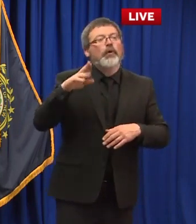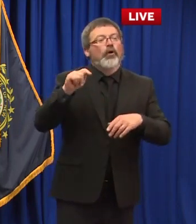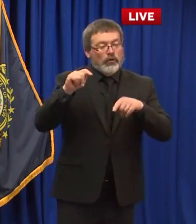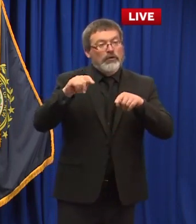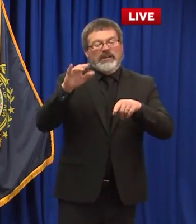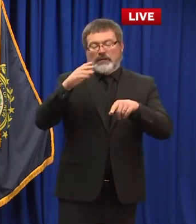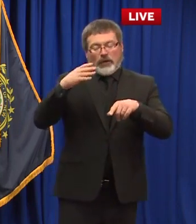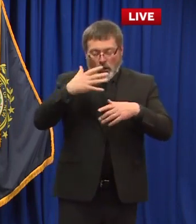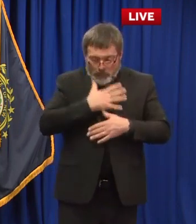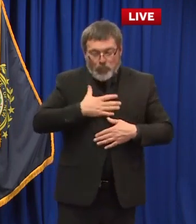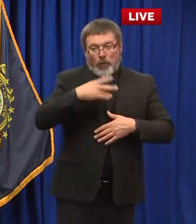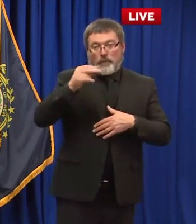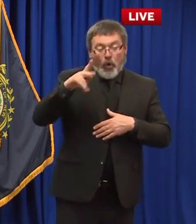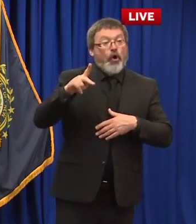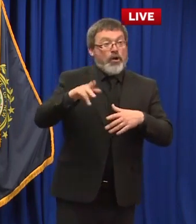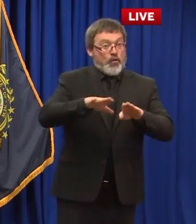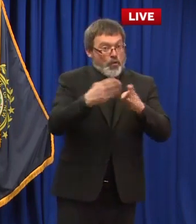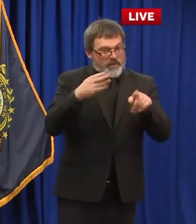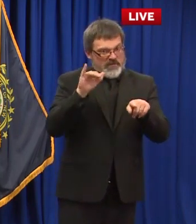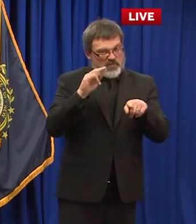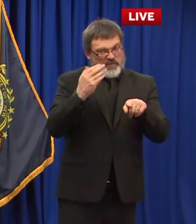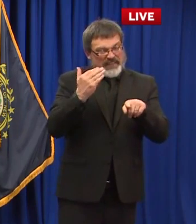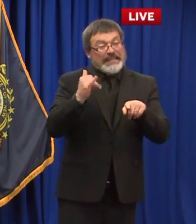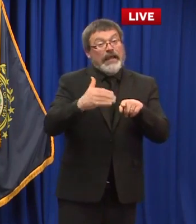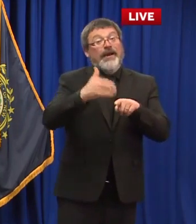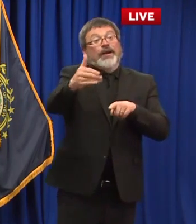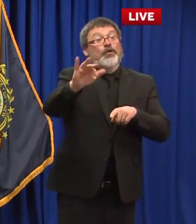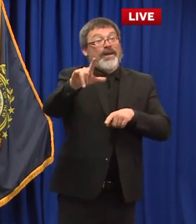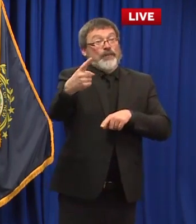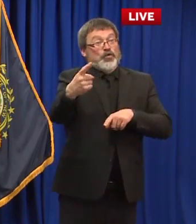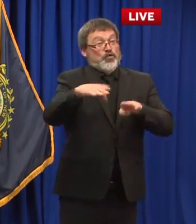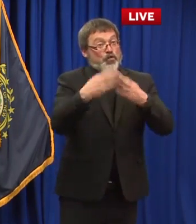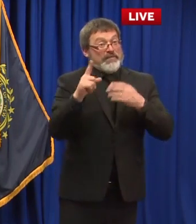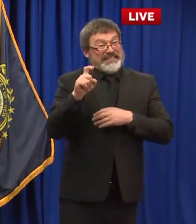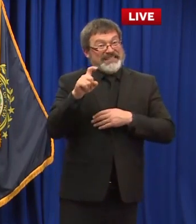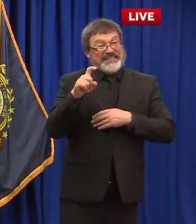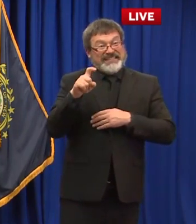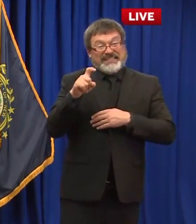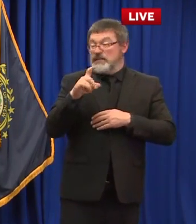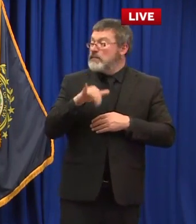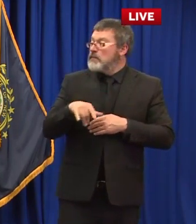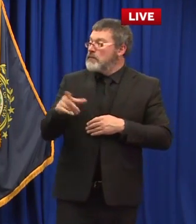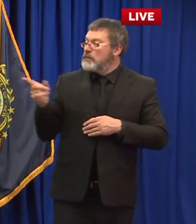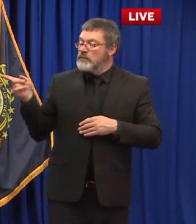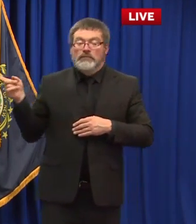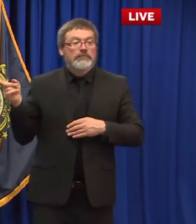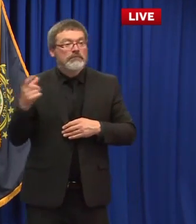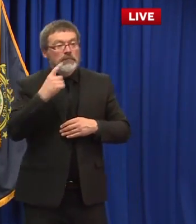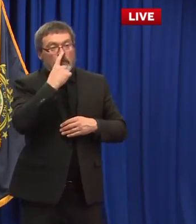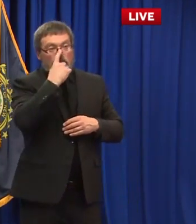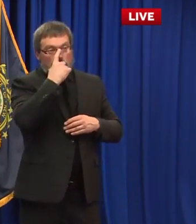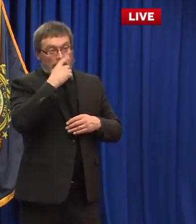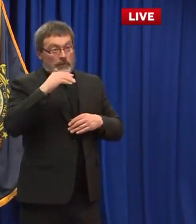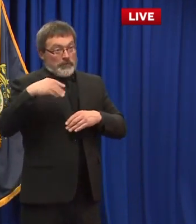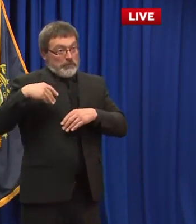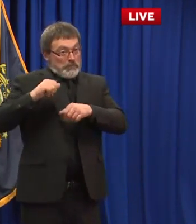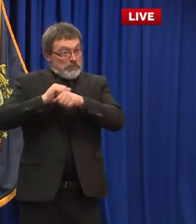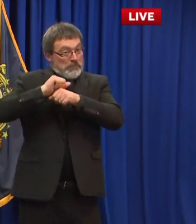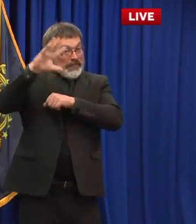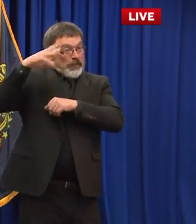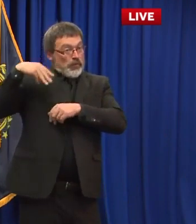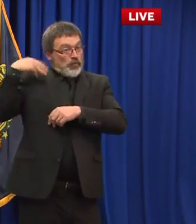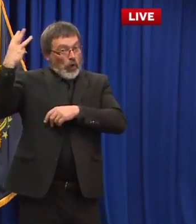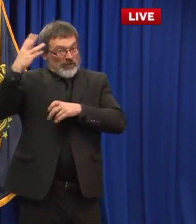is part of our list today that is uh open effective immediately because again you're in a car there's obviously natural social distancing uh and physical